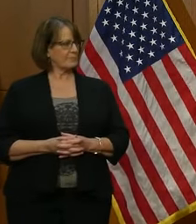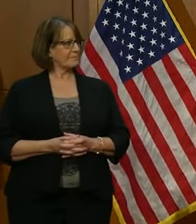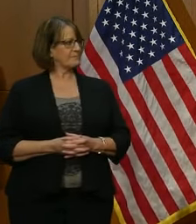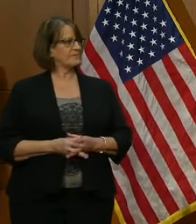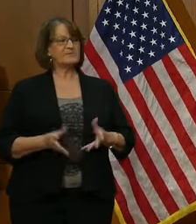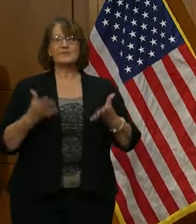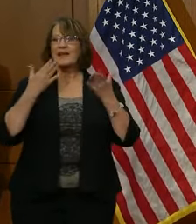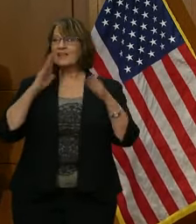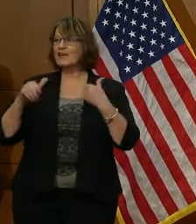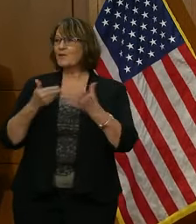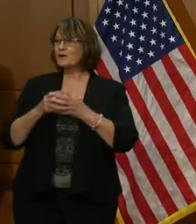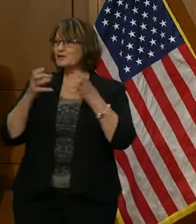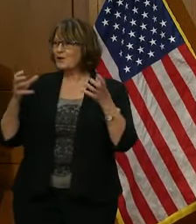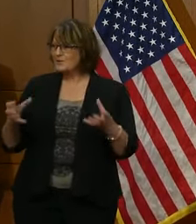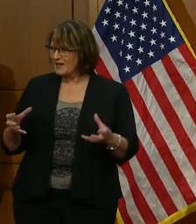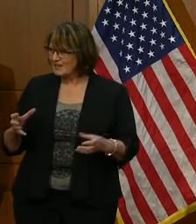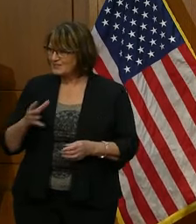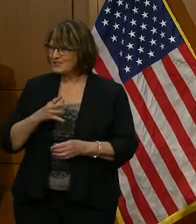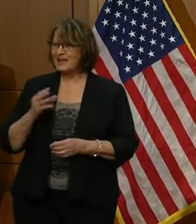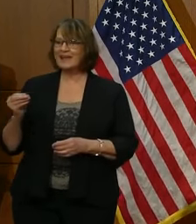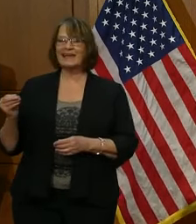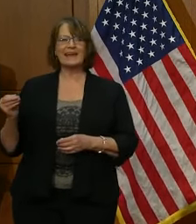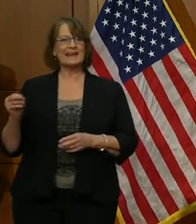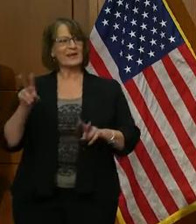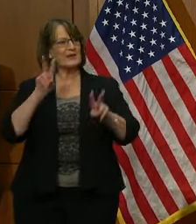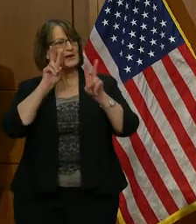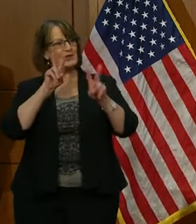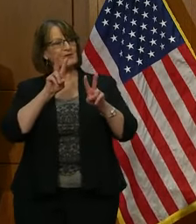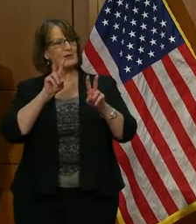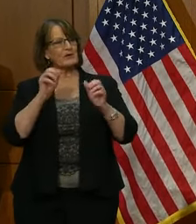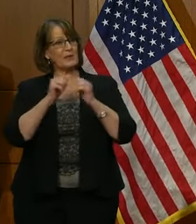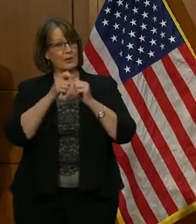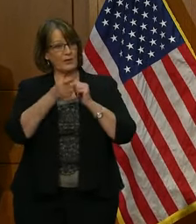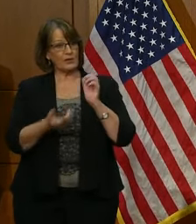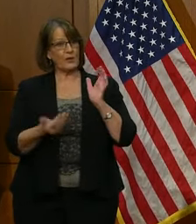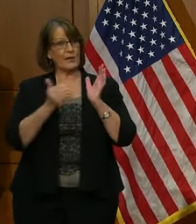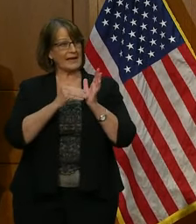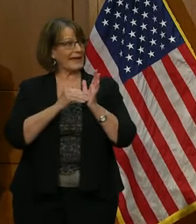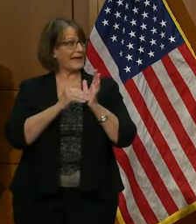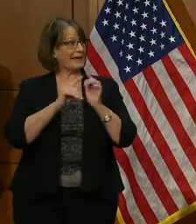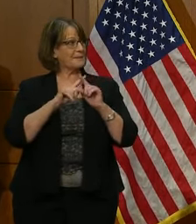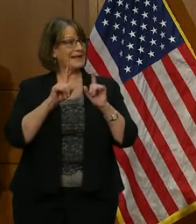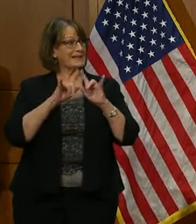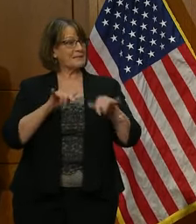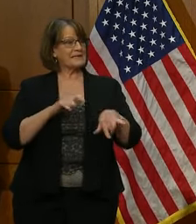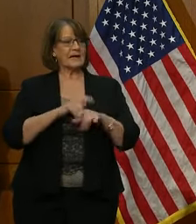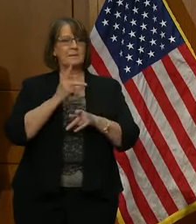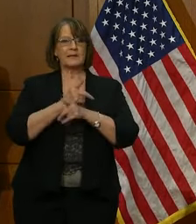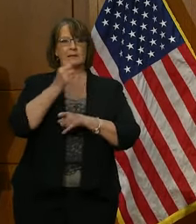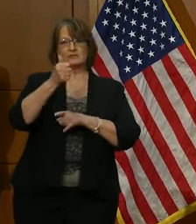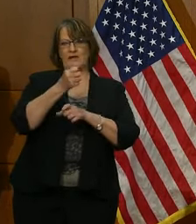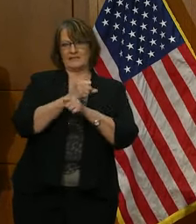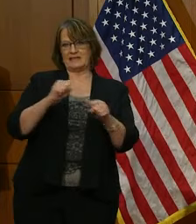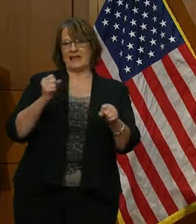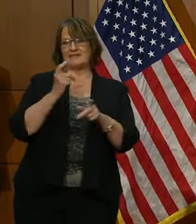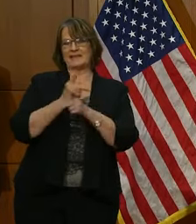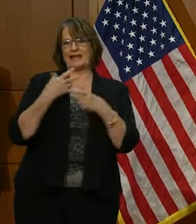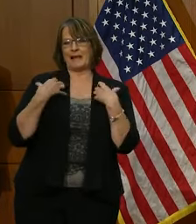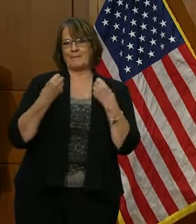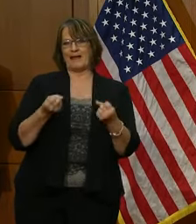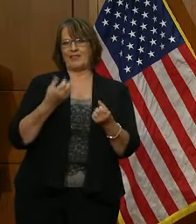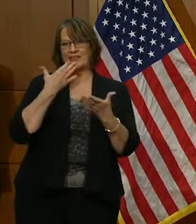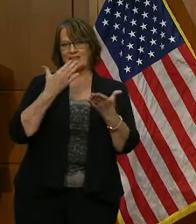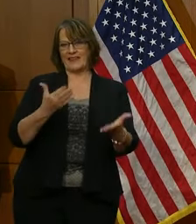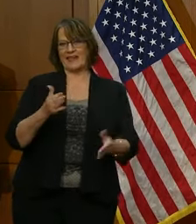Thank you all very much. And we look forward to being with you again. But in the meantime, stay safe and stay healthy. Thank you.